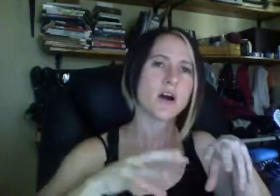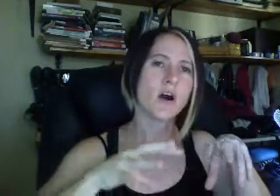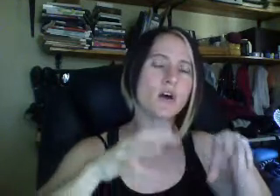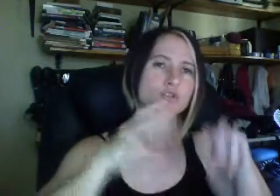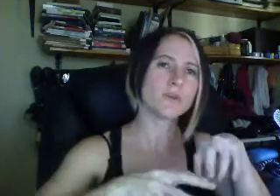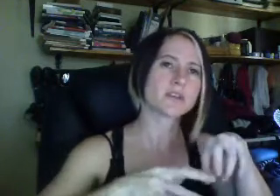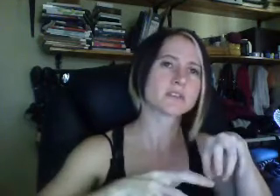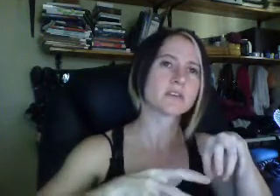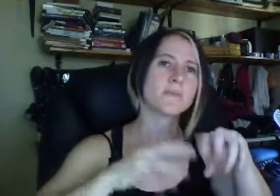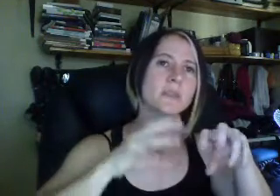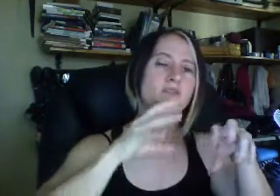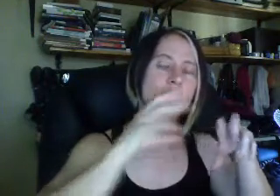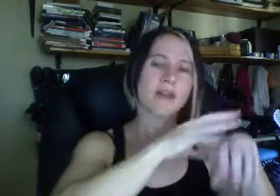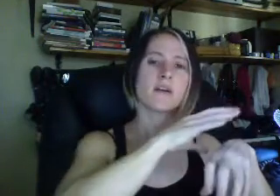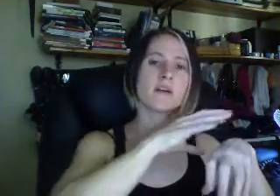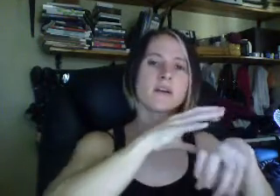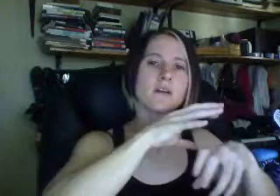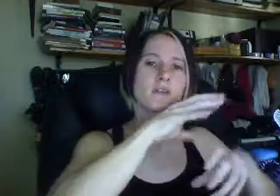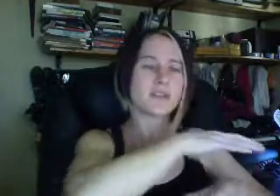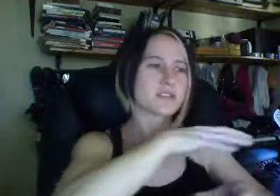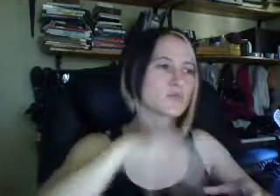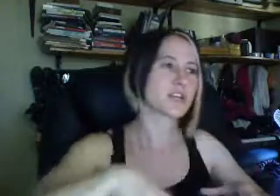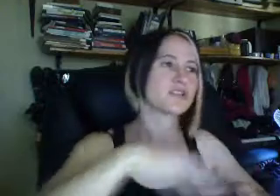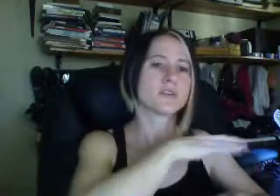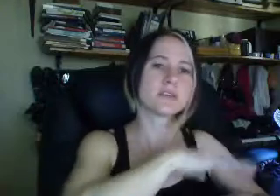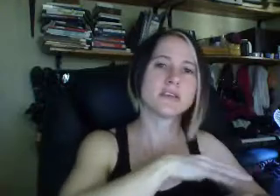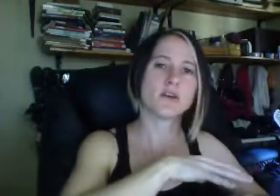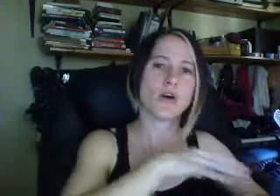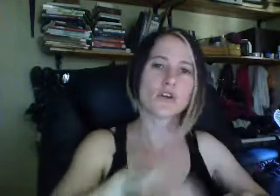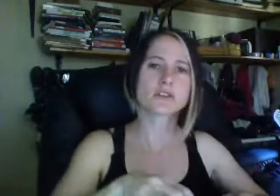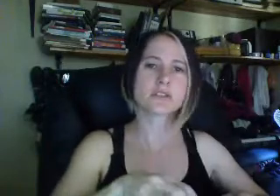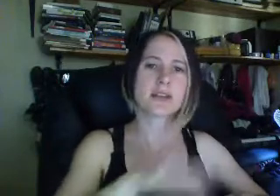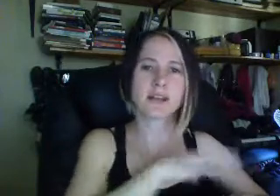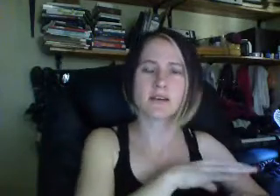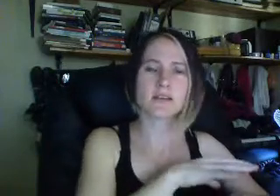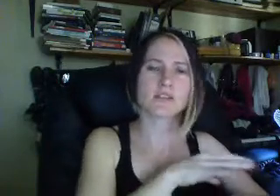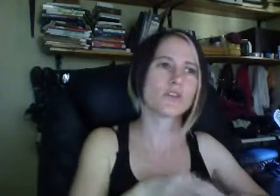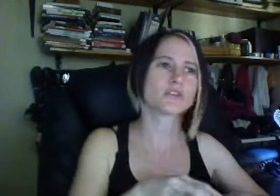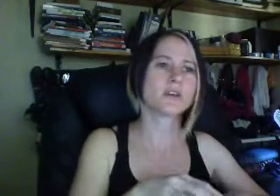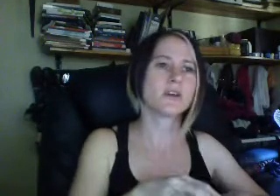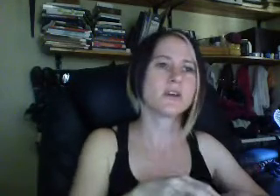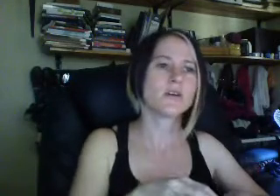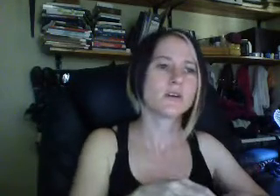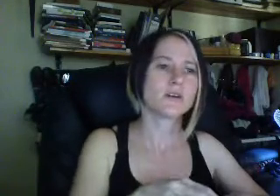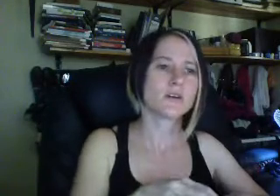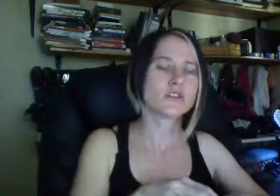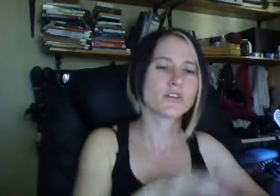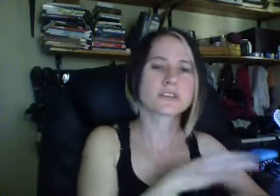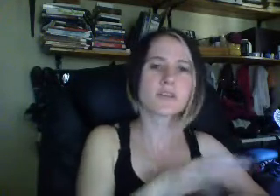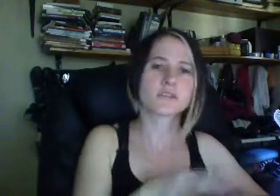are doing it for their reasons, which as you can see, are not clear. It's not self